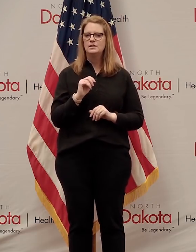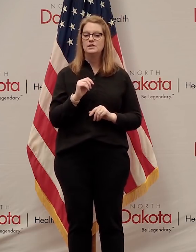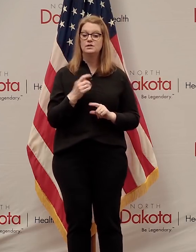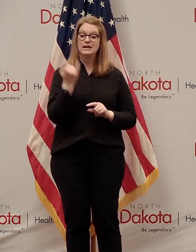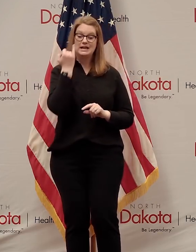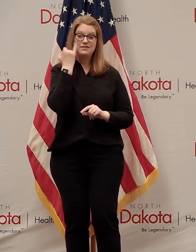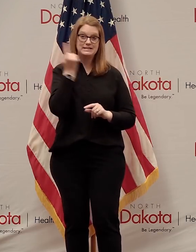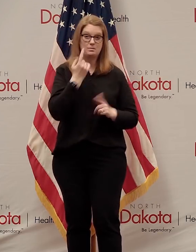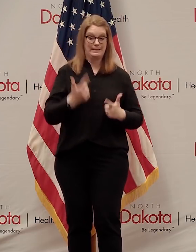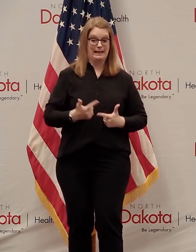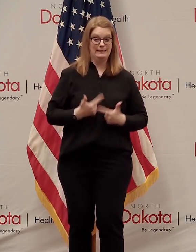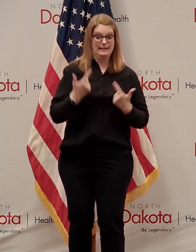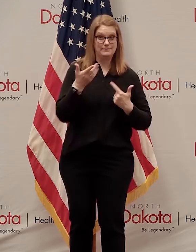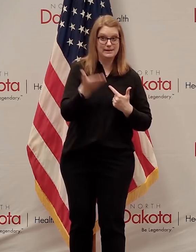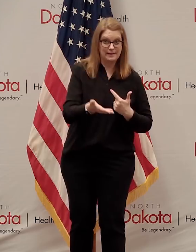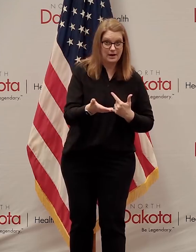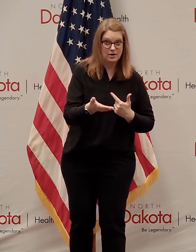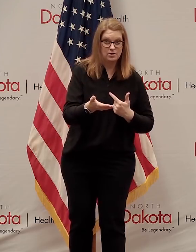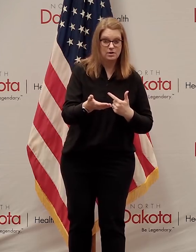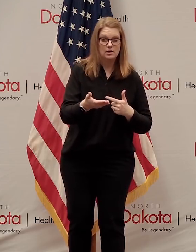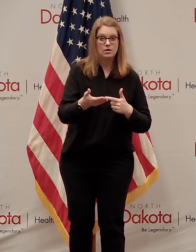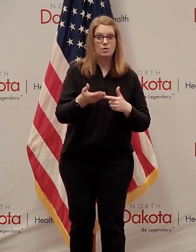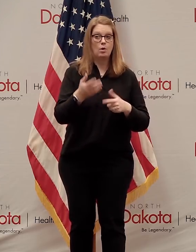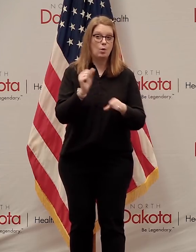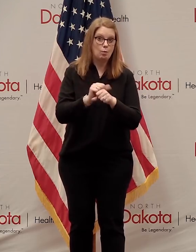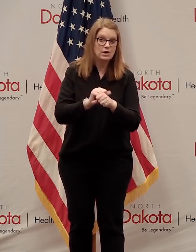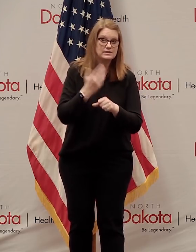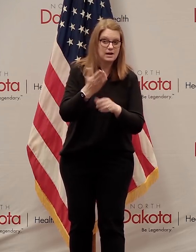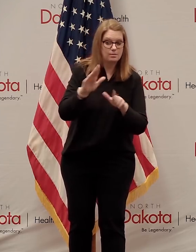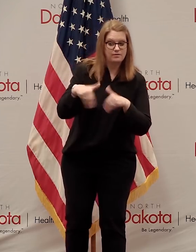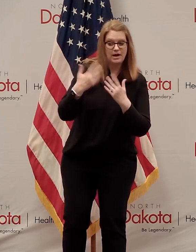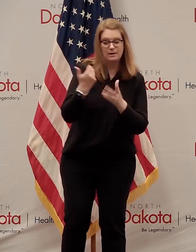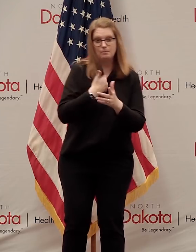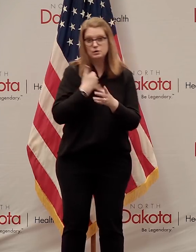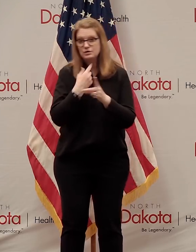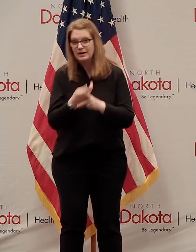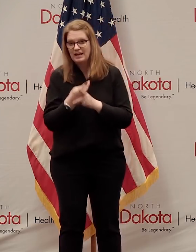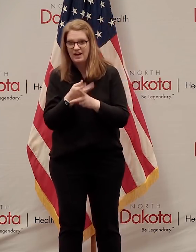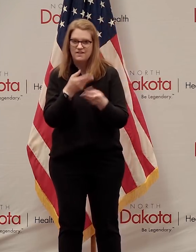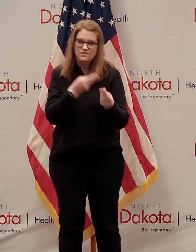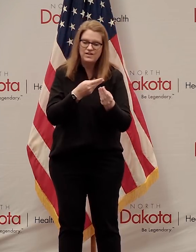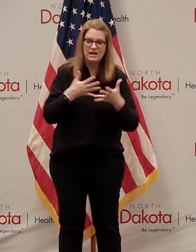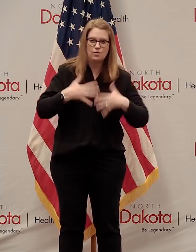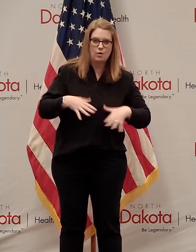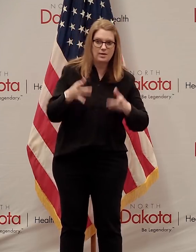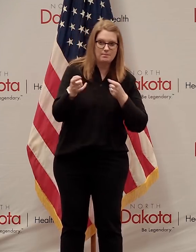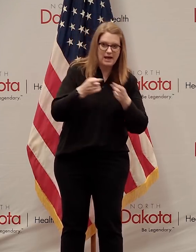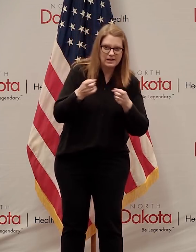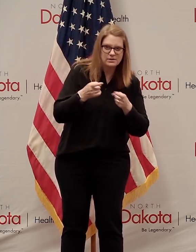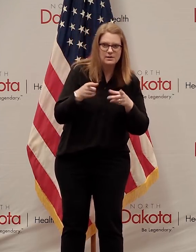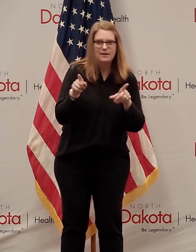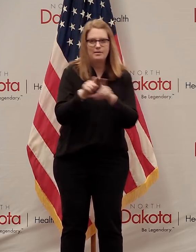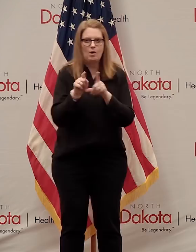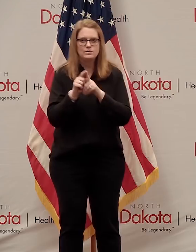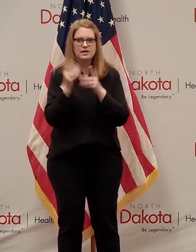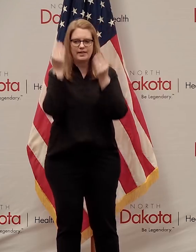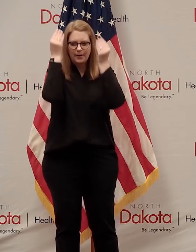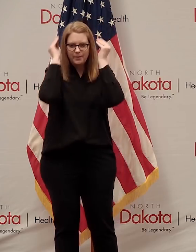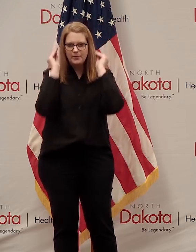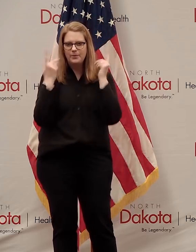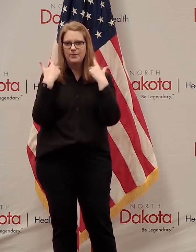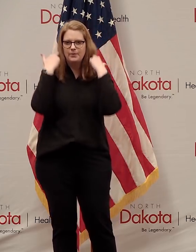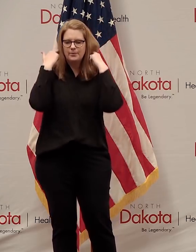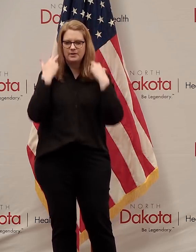the facility and already works there and providing personal care, I mean, if they're helping feed, clothe, and manage somebody already, and they're also doing their hair,